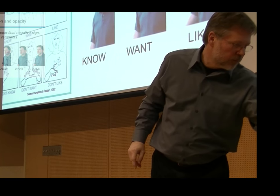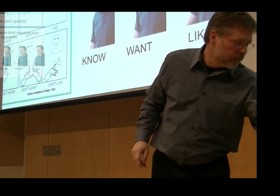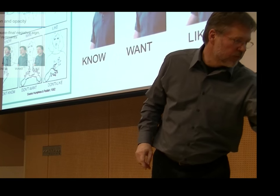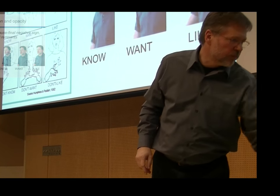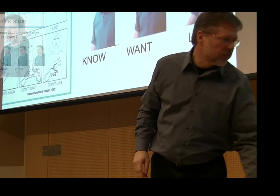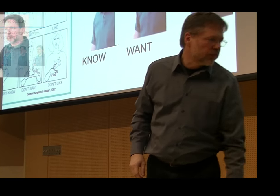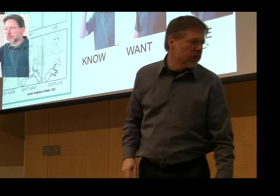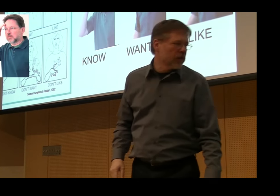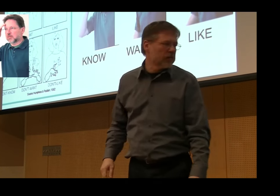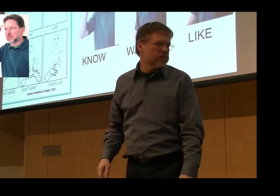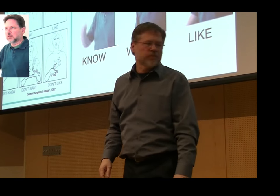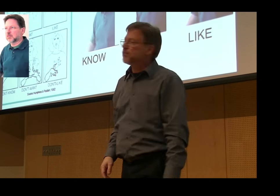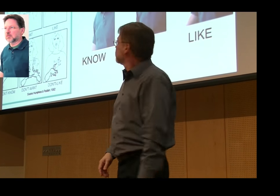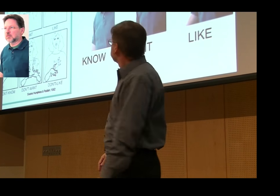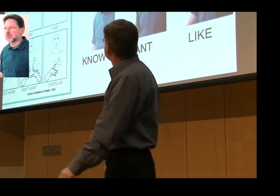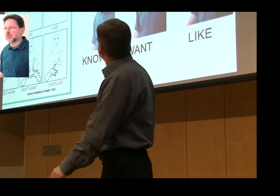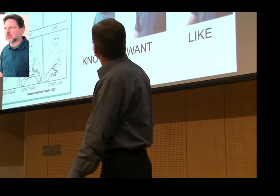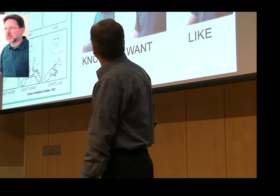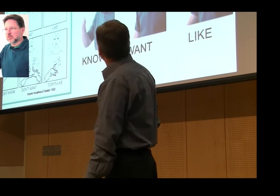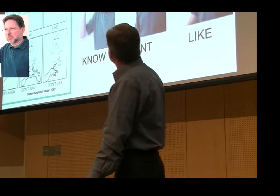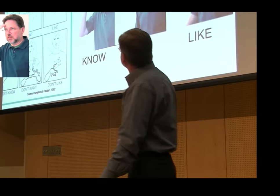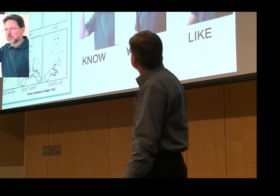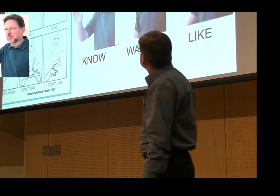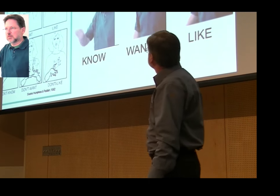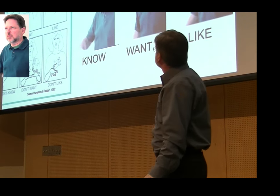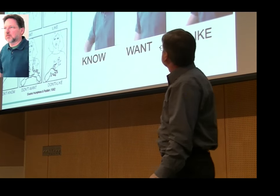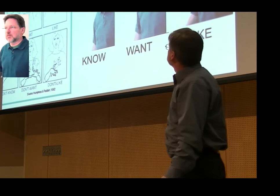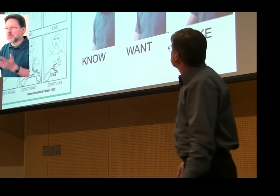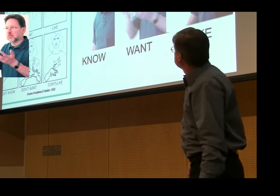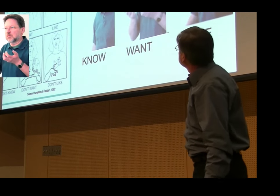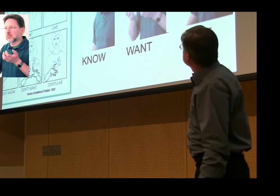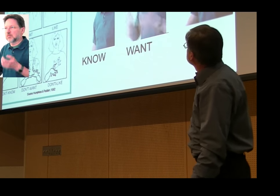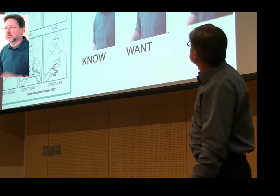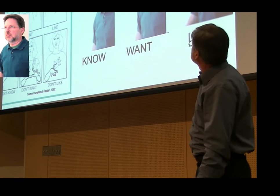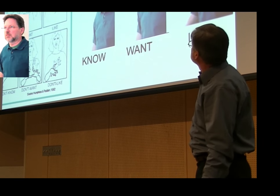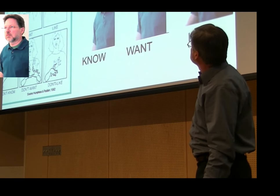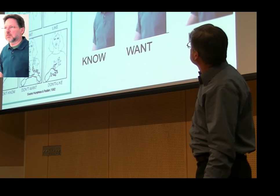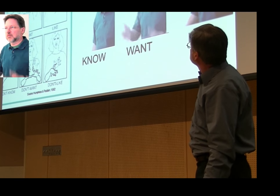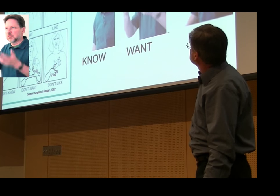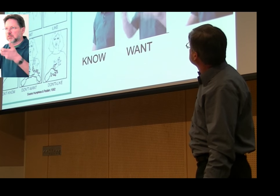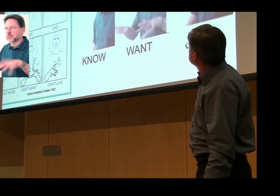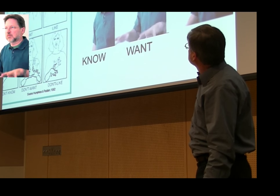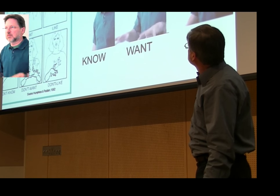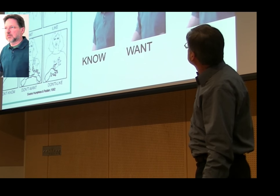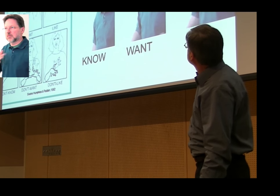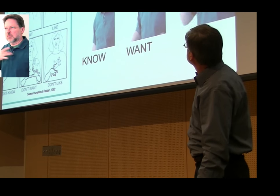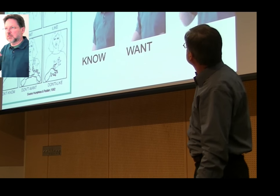It can be accounted for much more clearly if we look at historical data and use historical explanations for